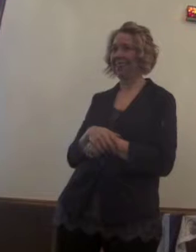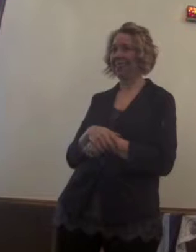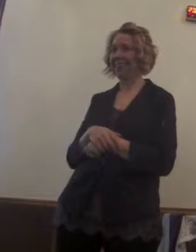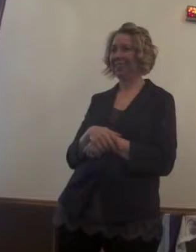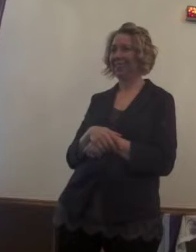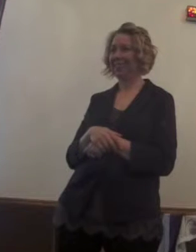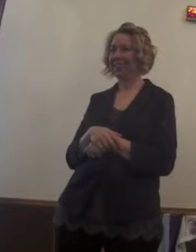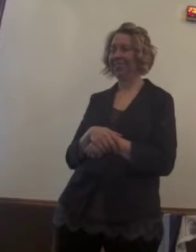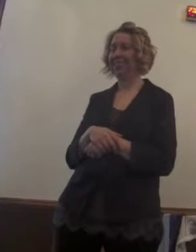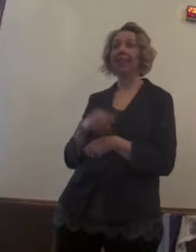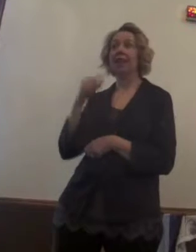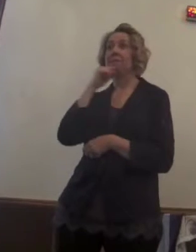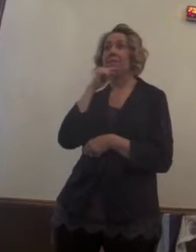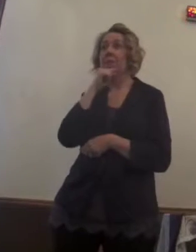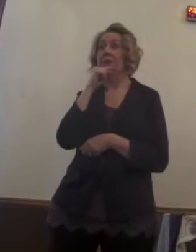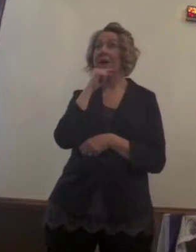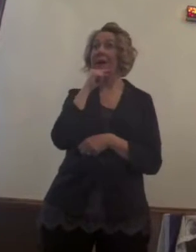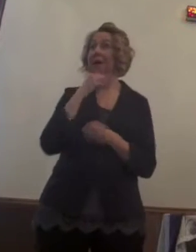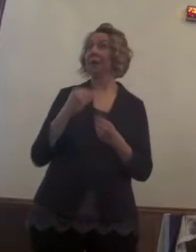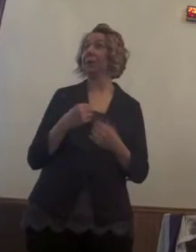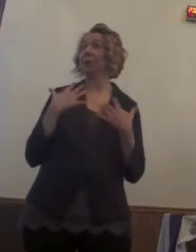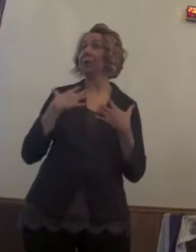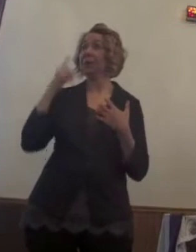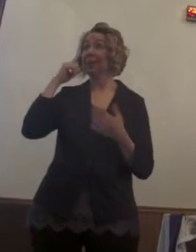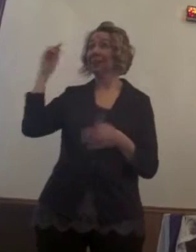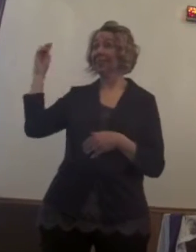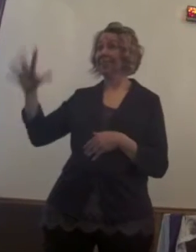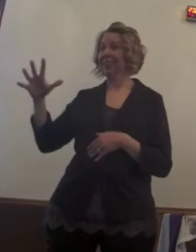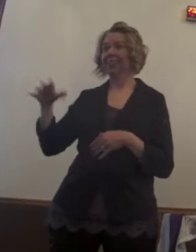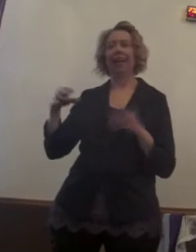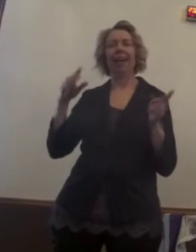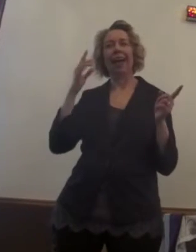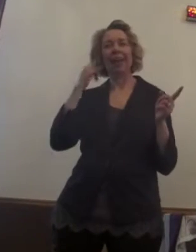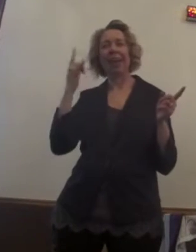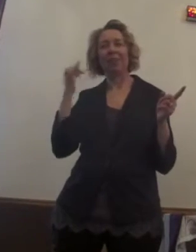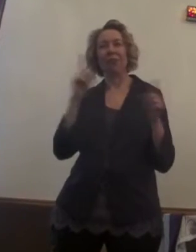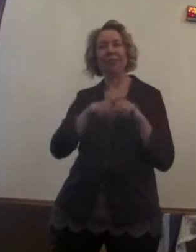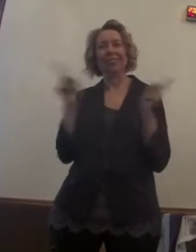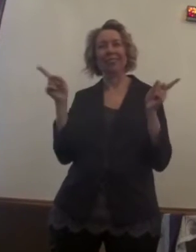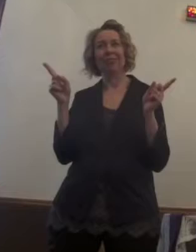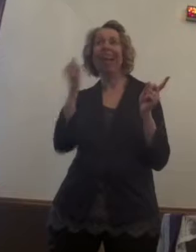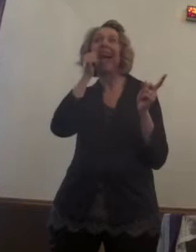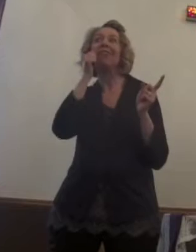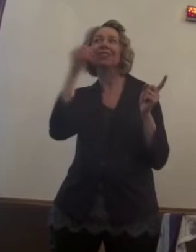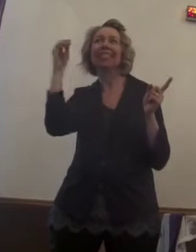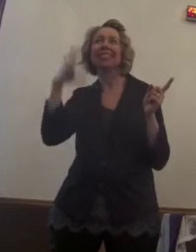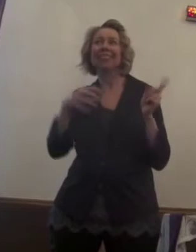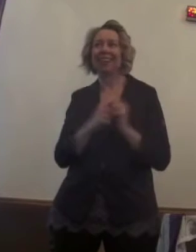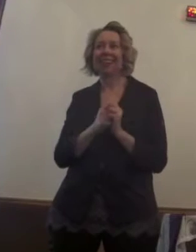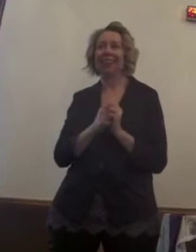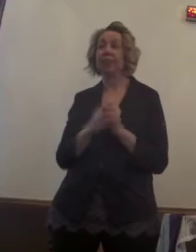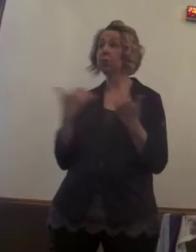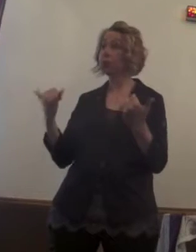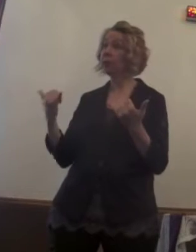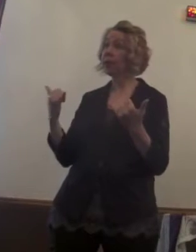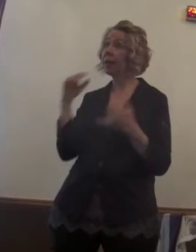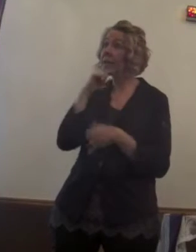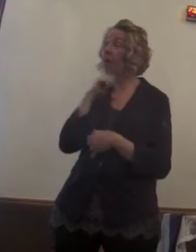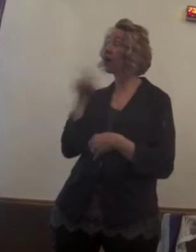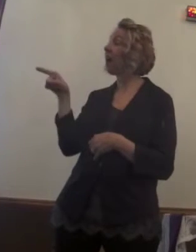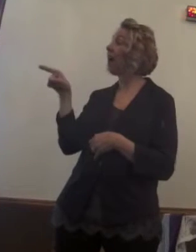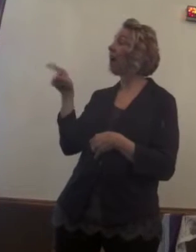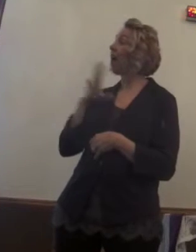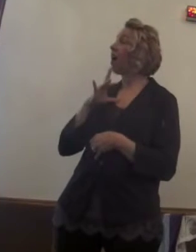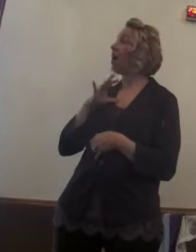Milwaukee now as an example. I couldn't use this. example years ago in California, but it's sunny outside. Great.